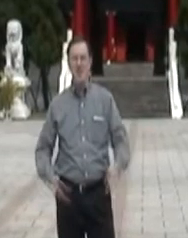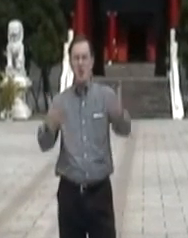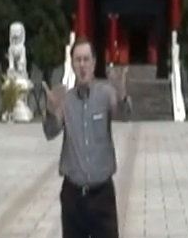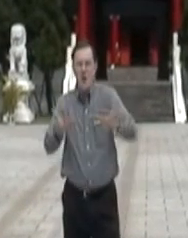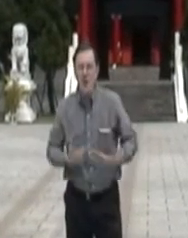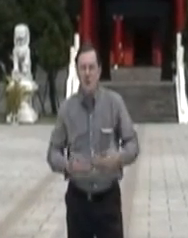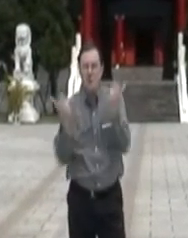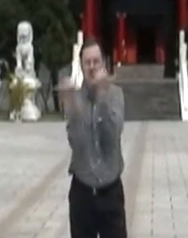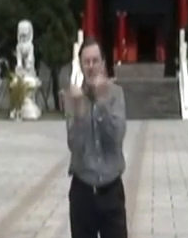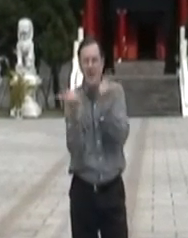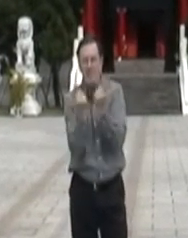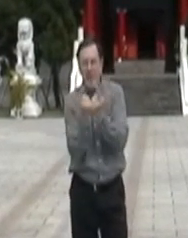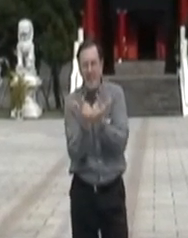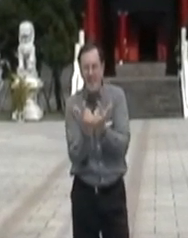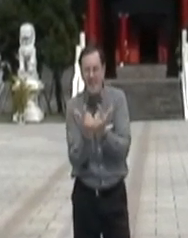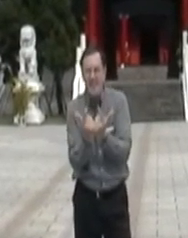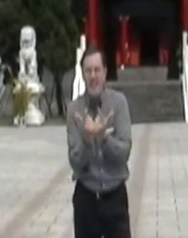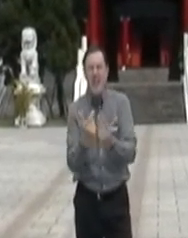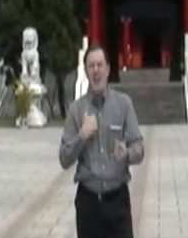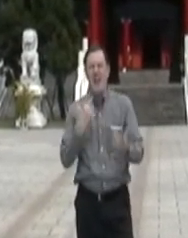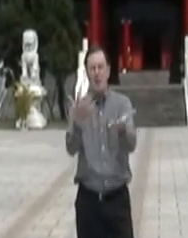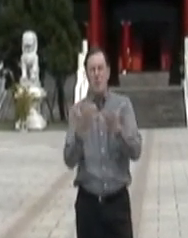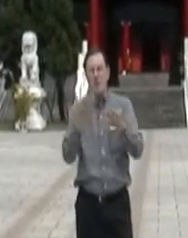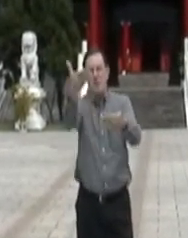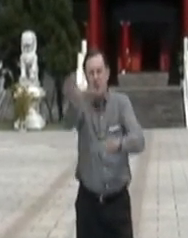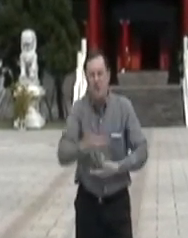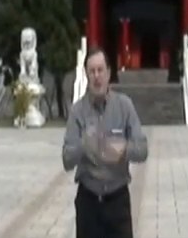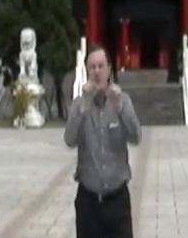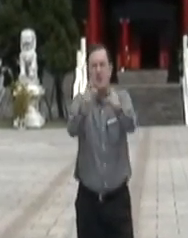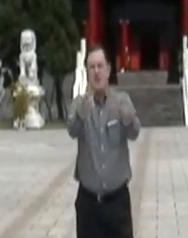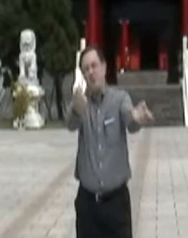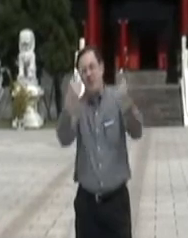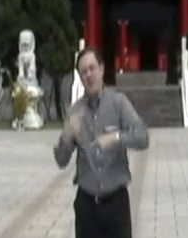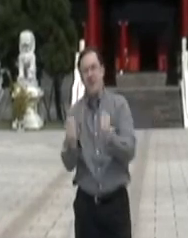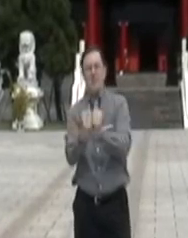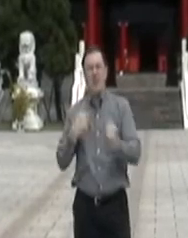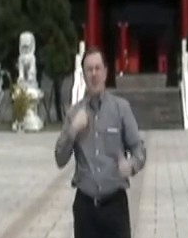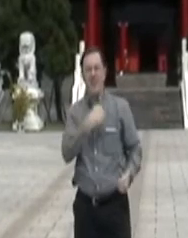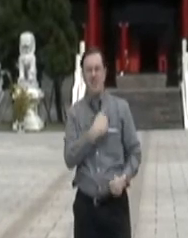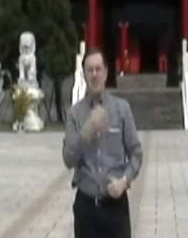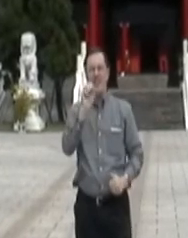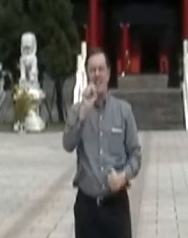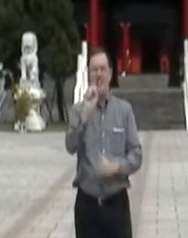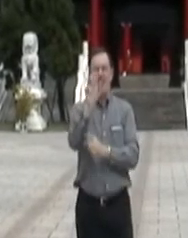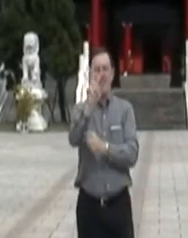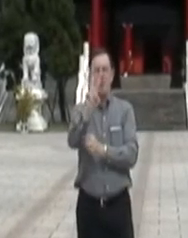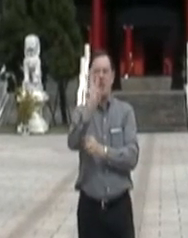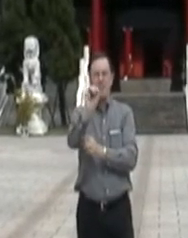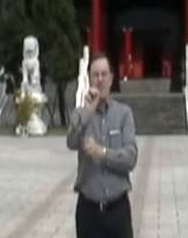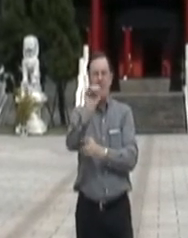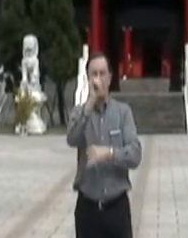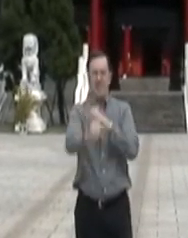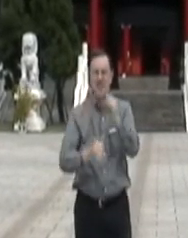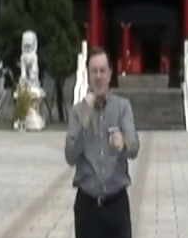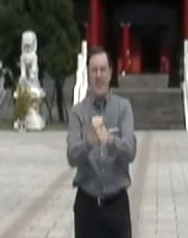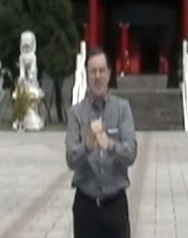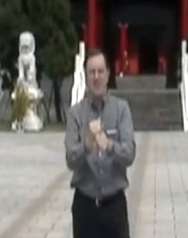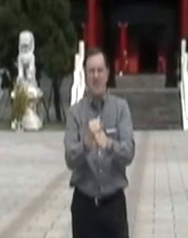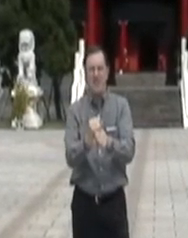Welcome to Taipei. I want to invite you to come with us at Silent Word Ministries International